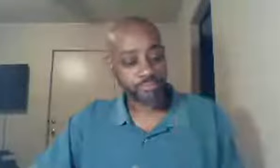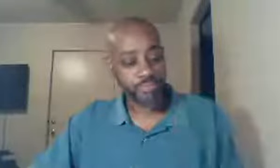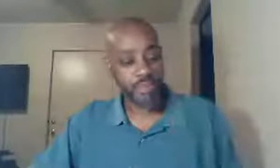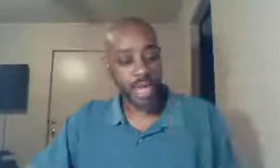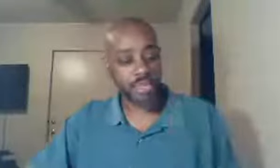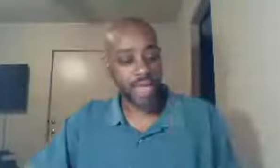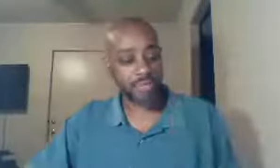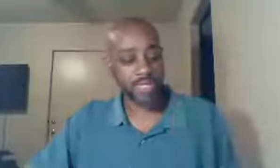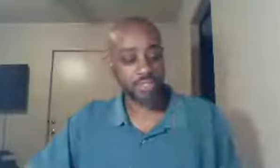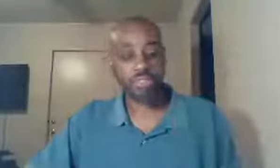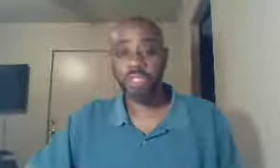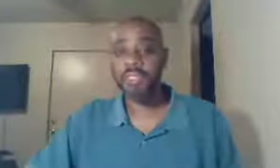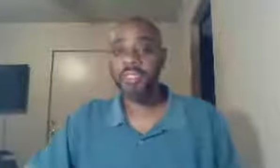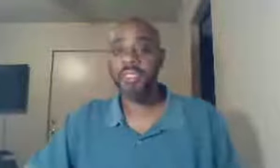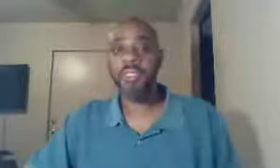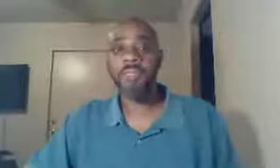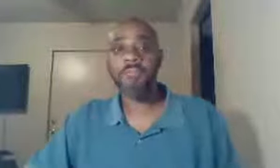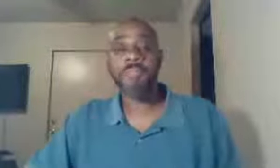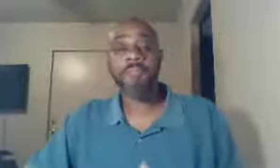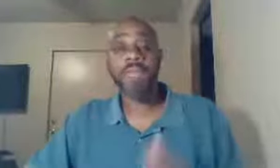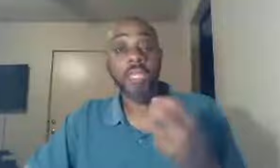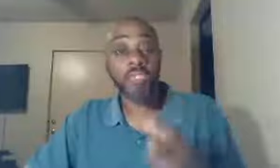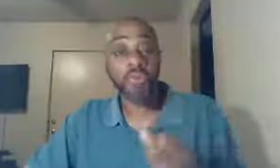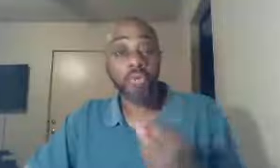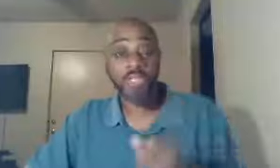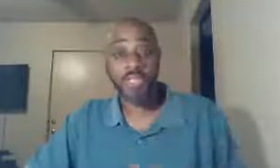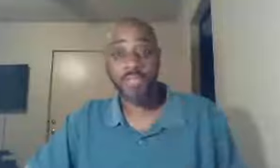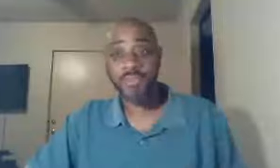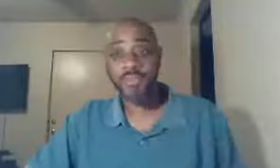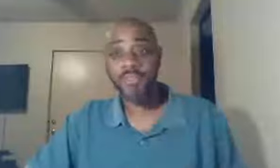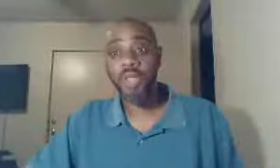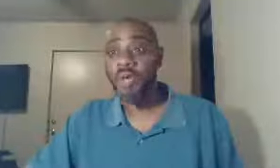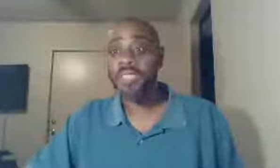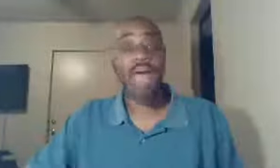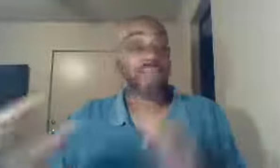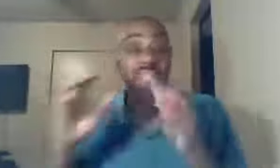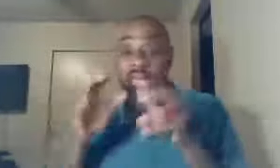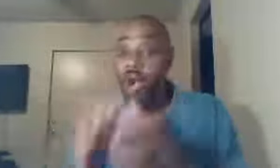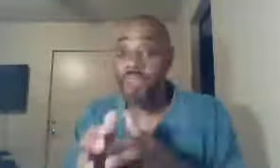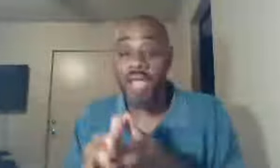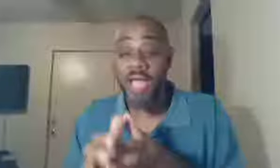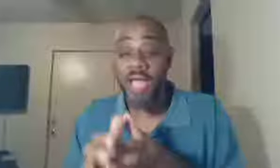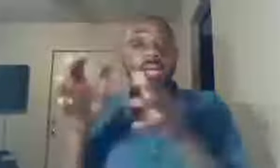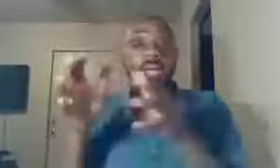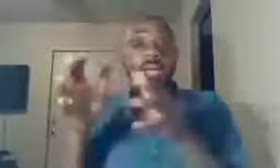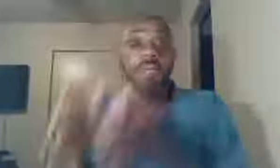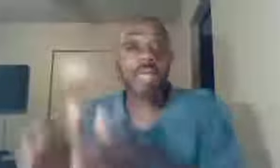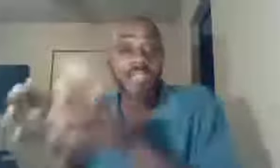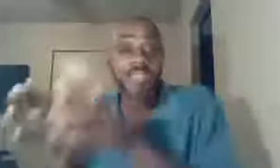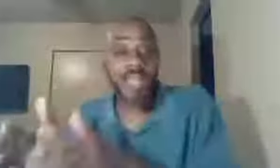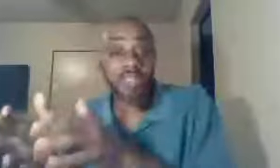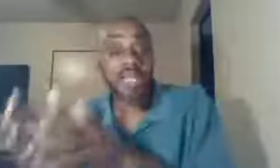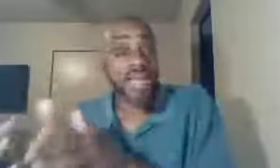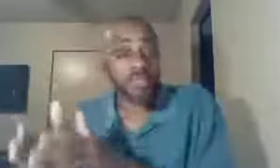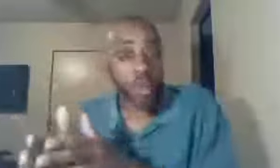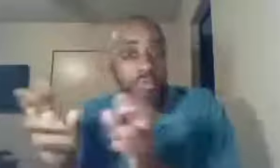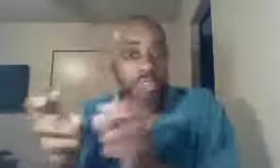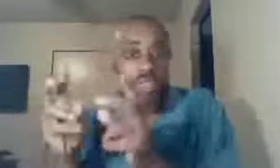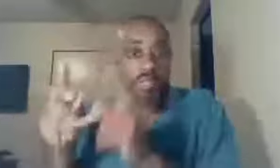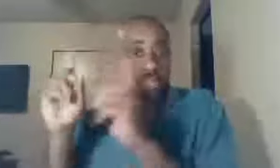there you have it, ladies and gentlemen, it is foolishness, notice, I'm staying on the gospels, because that's the gospel, excuse me, it's